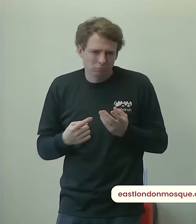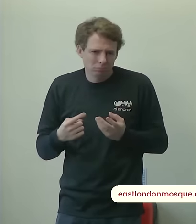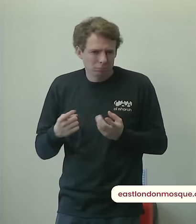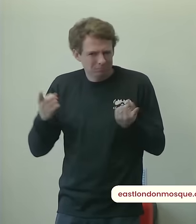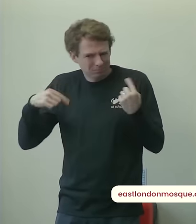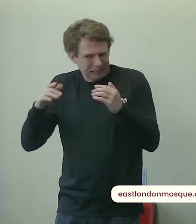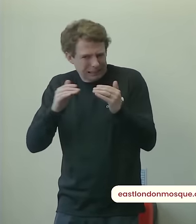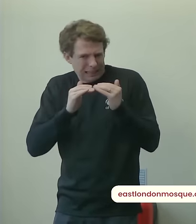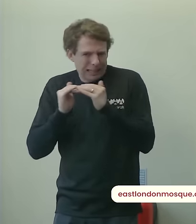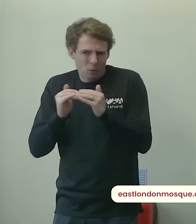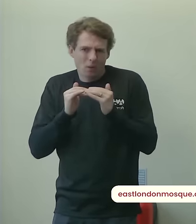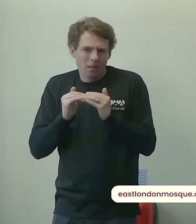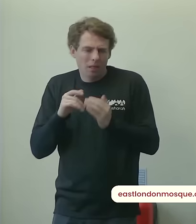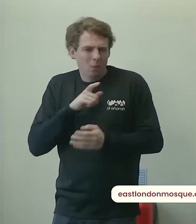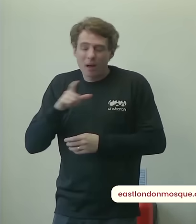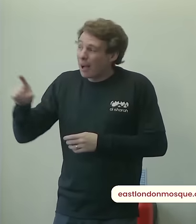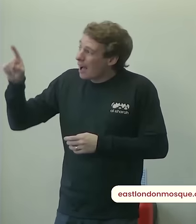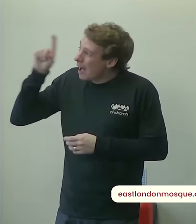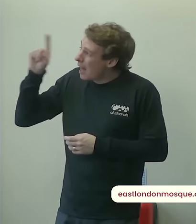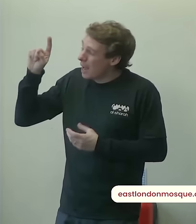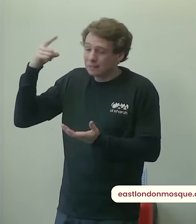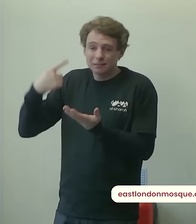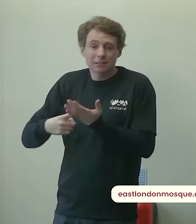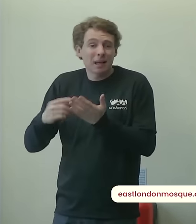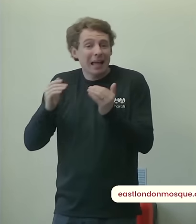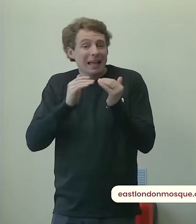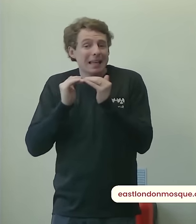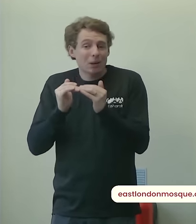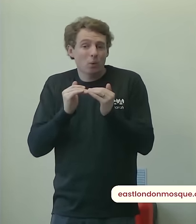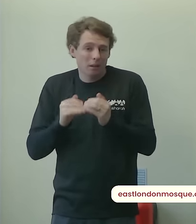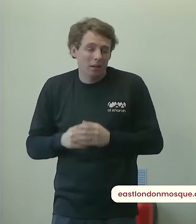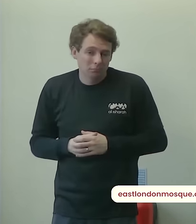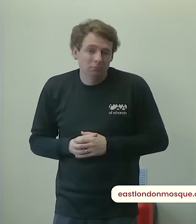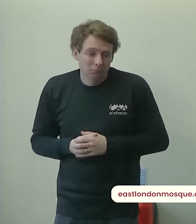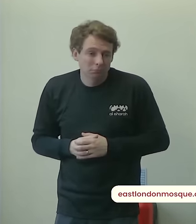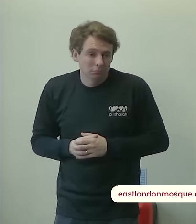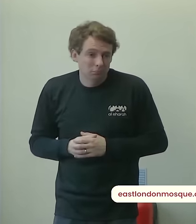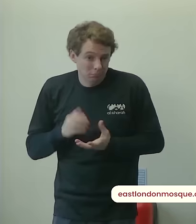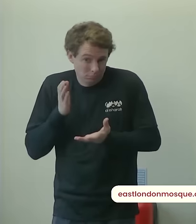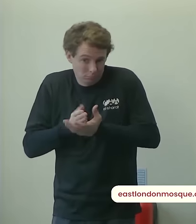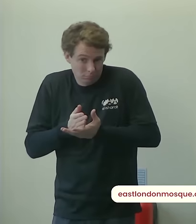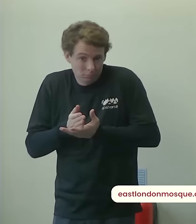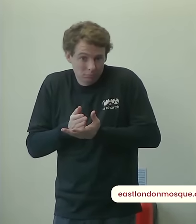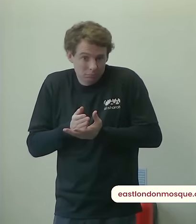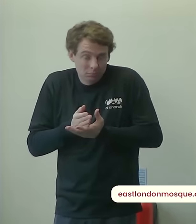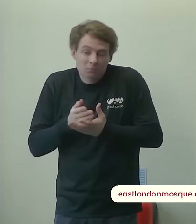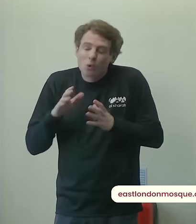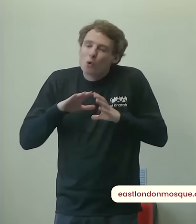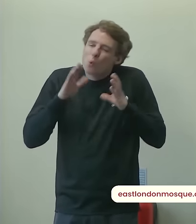we're all equal we're supposed to be equal it's only the forces of the world that came along there after and made us think